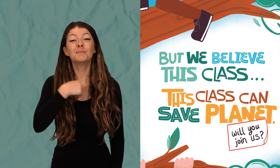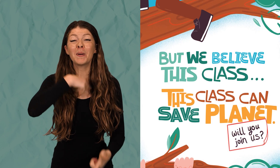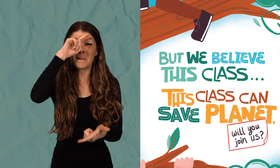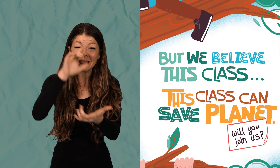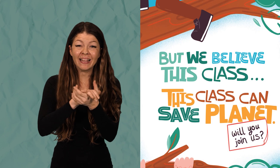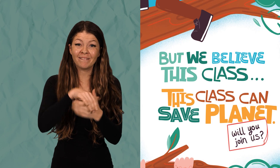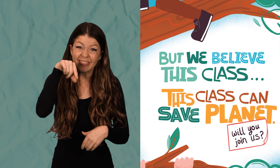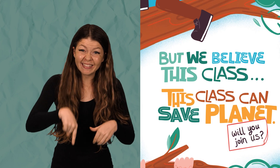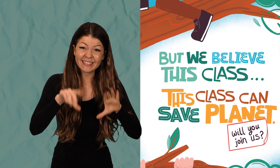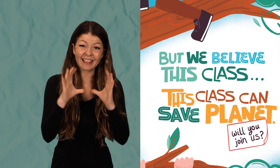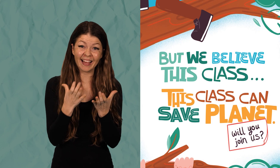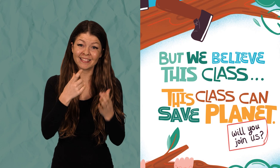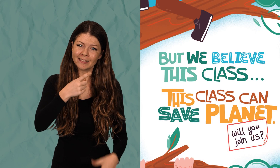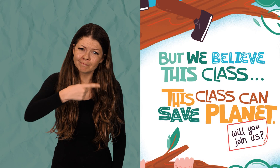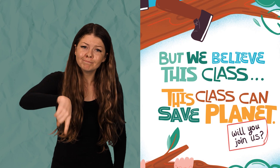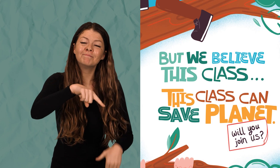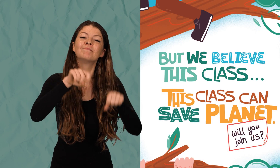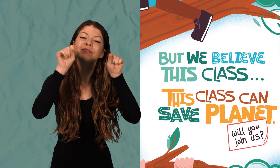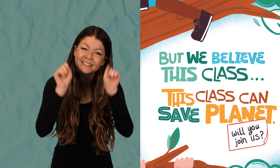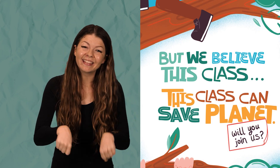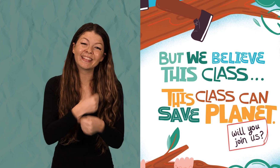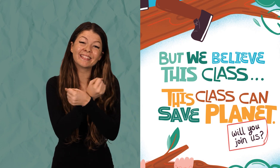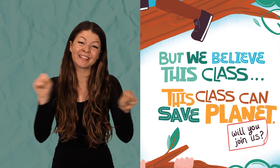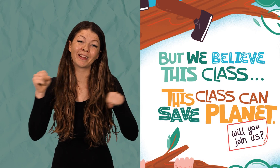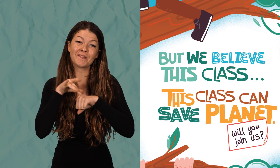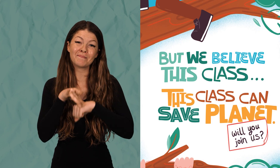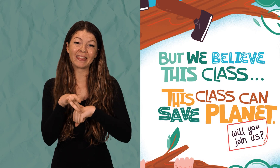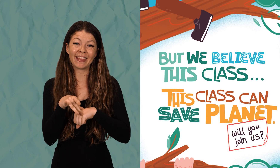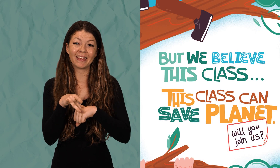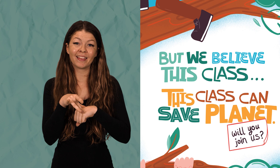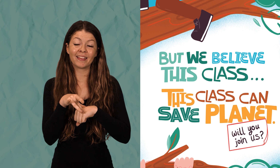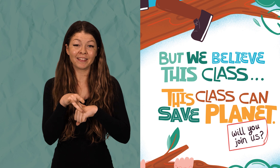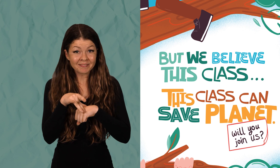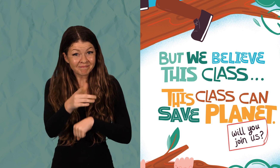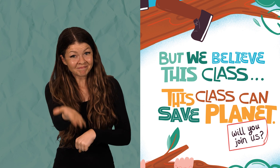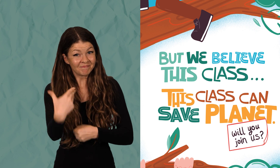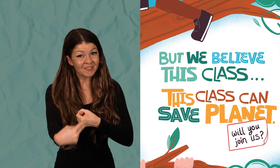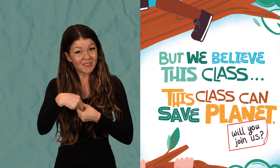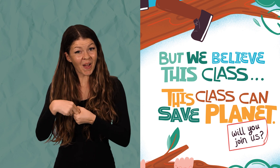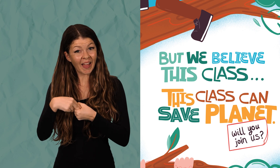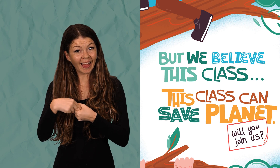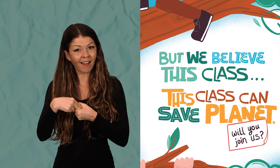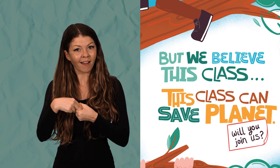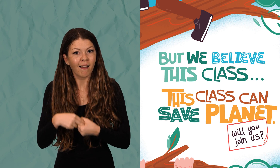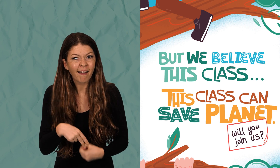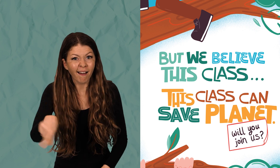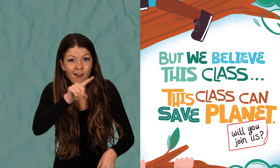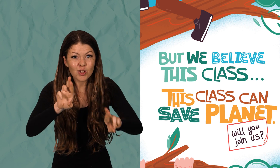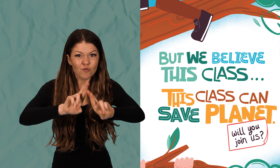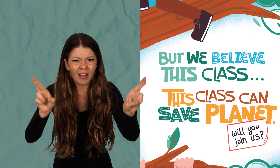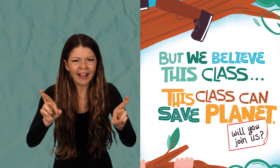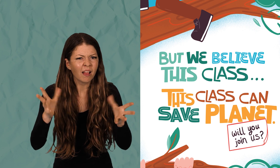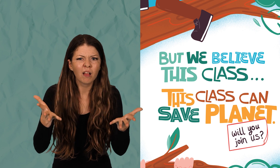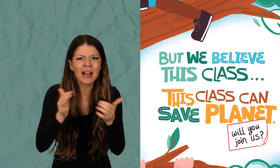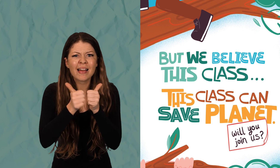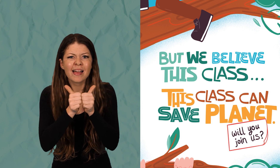believe this class, this class can save the planet. Will you join us? Are you guys ready to do this?